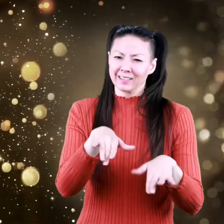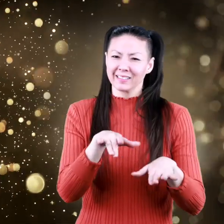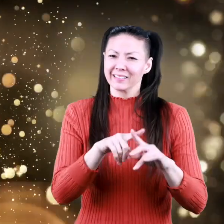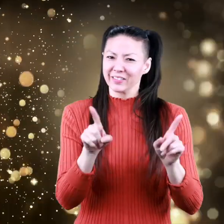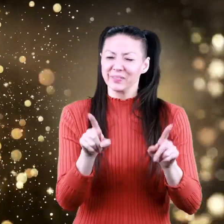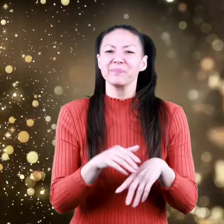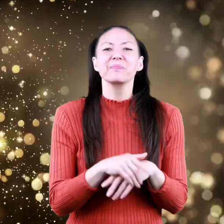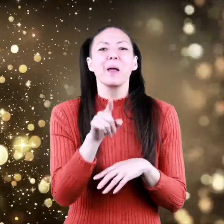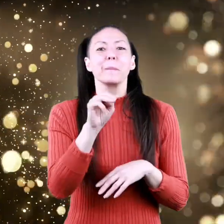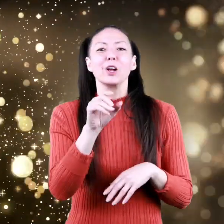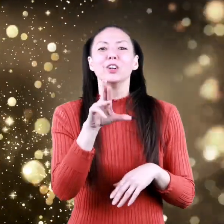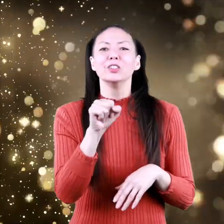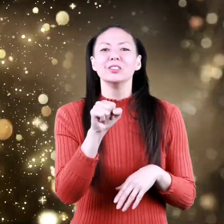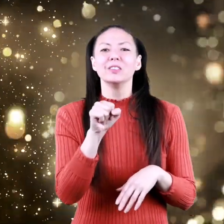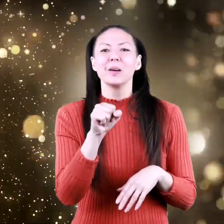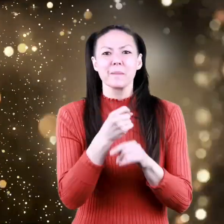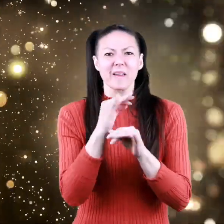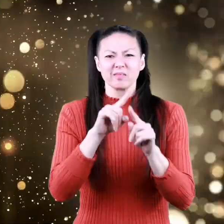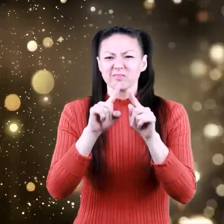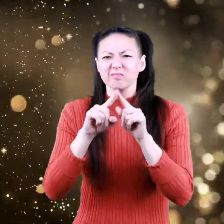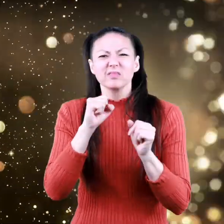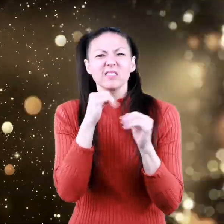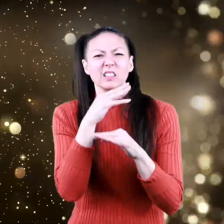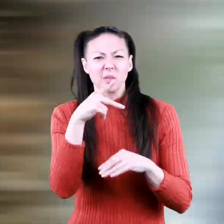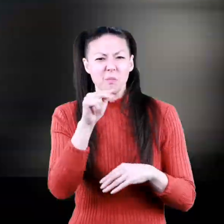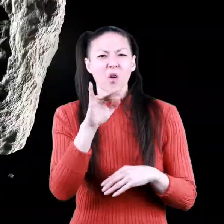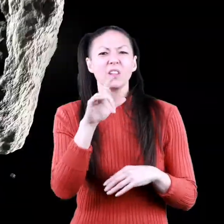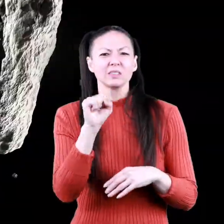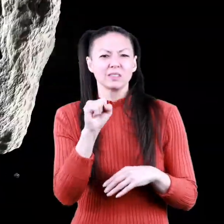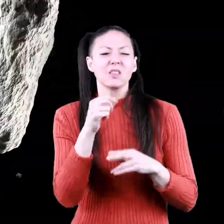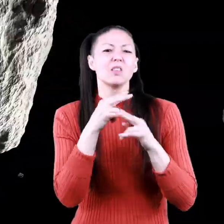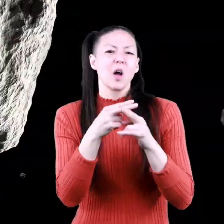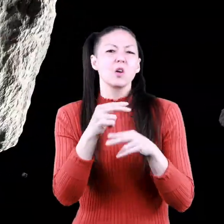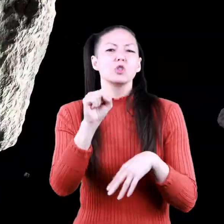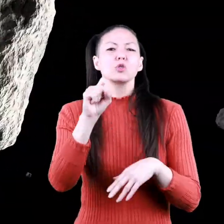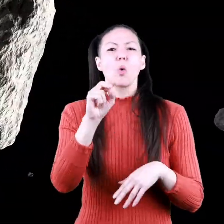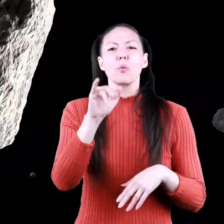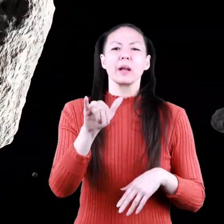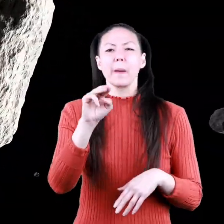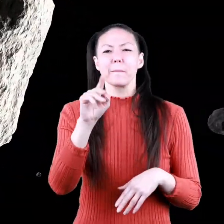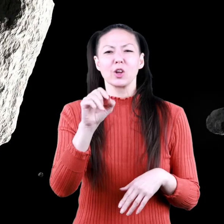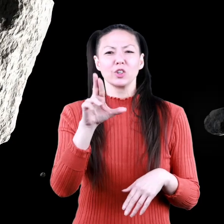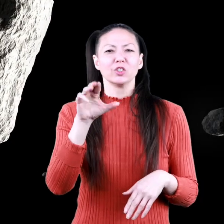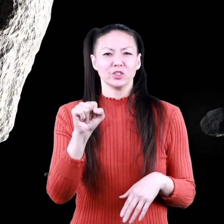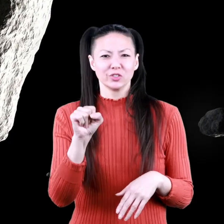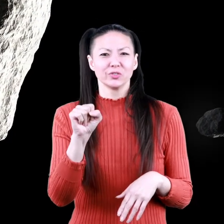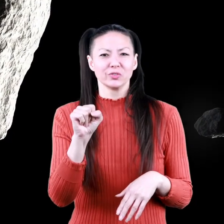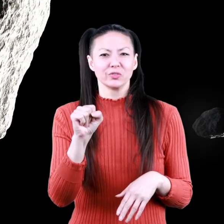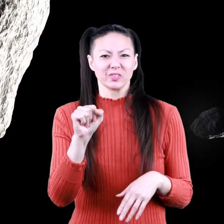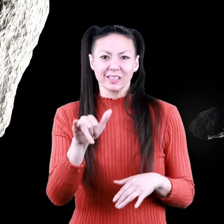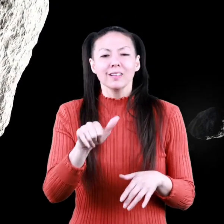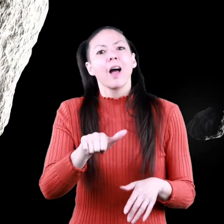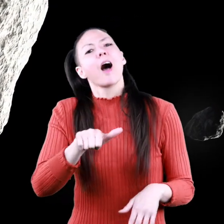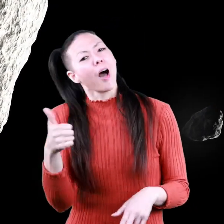some meteors are made up of dust particles. These are called stony meteors. Another name!